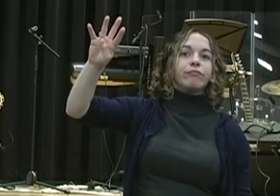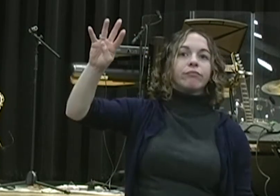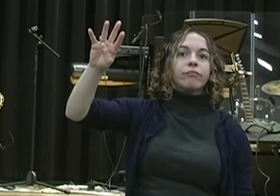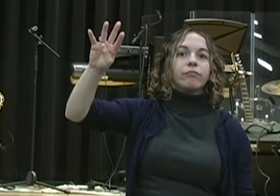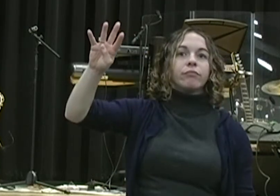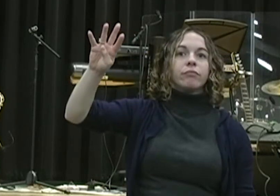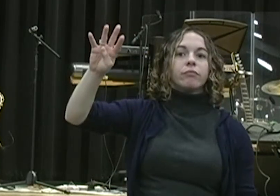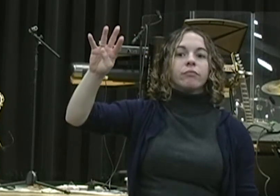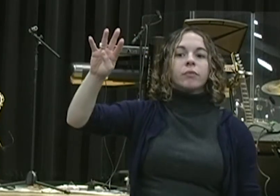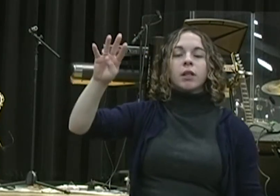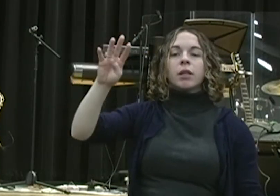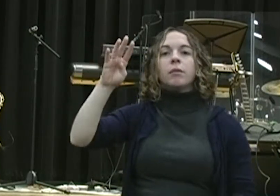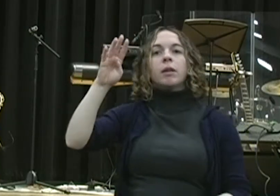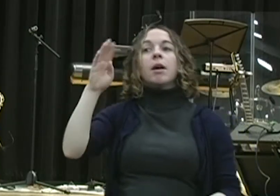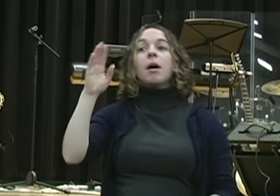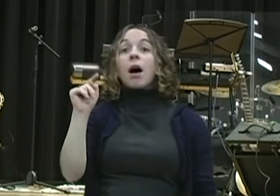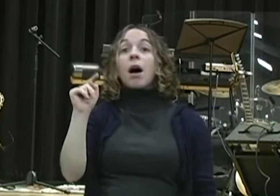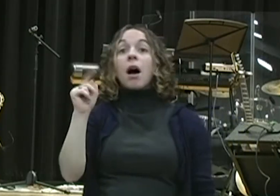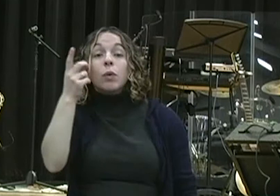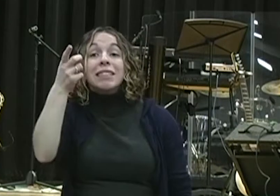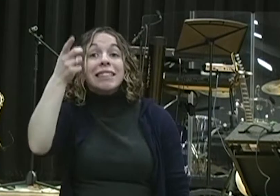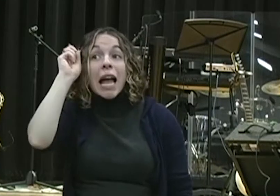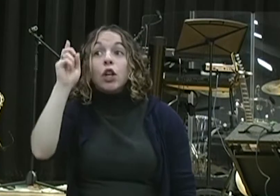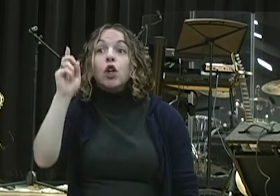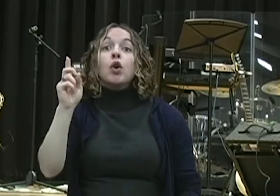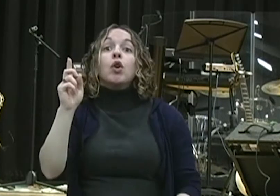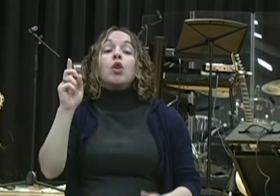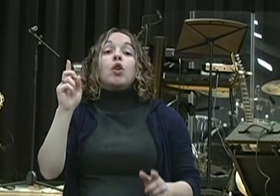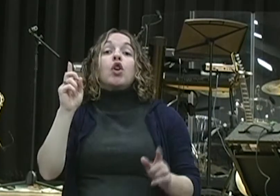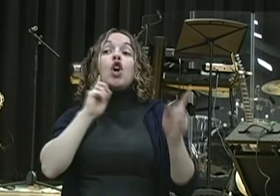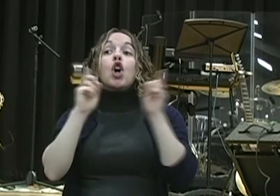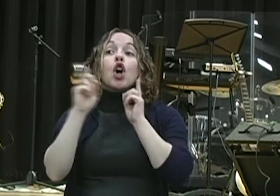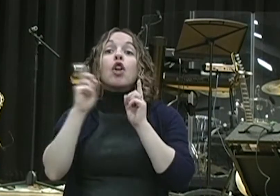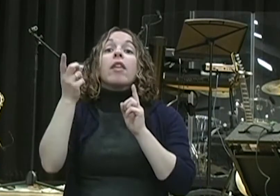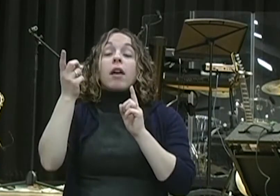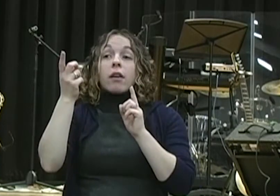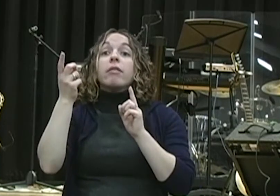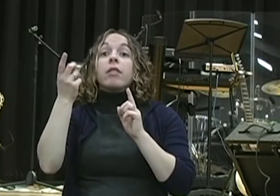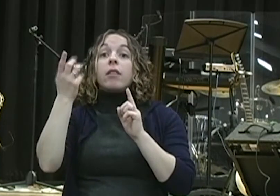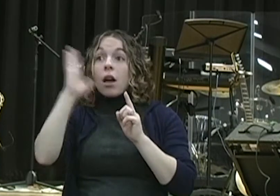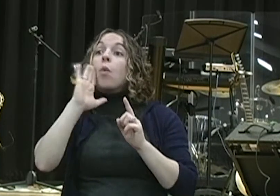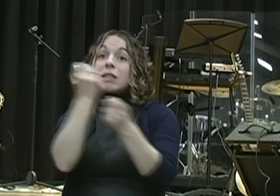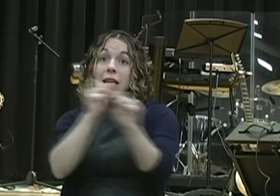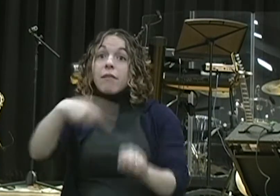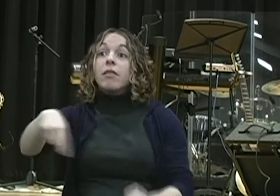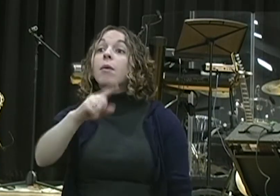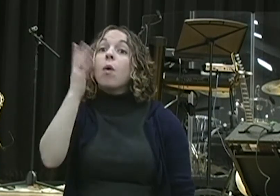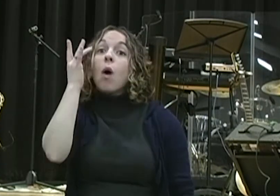see here that when Daniel heard that there was going to be deliverance, he knew that judgment came because of their sins. And so he goes into a